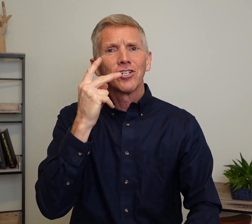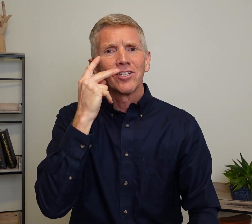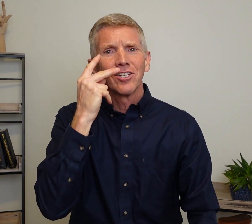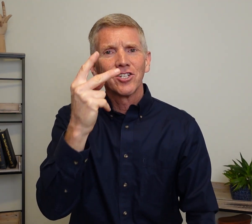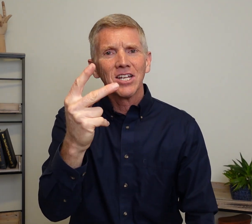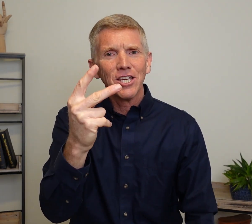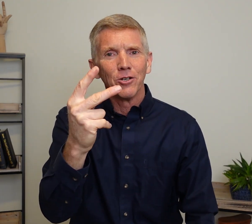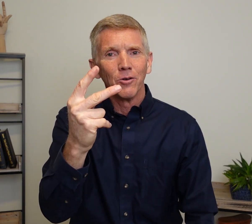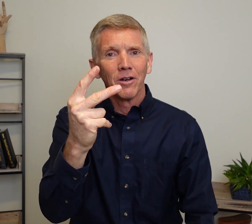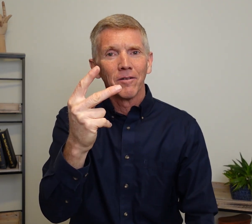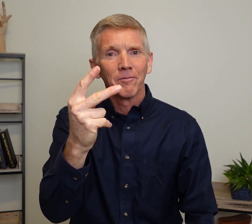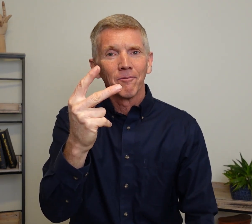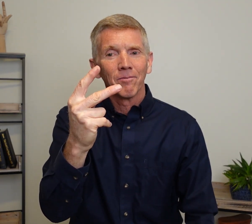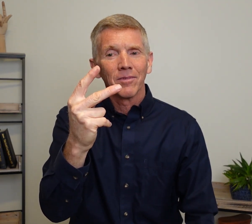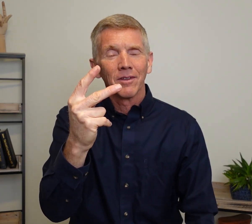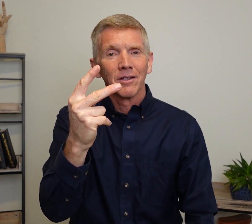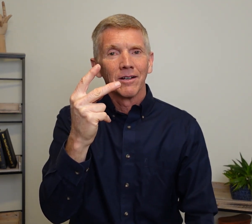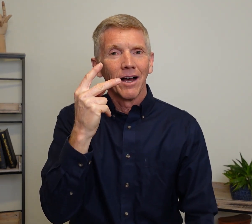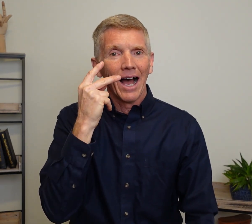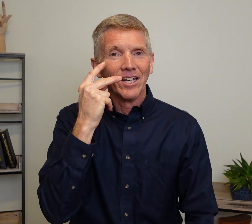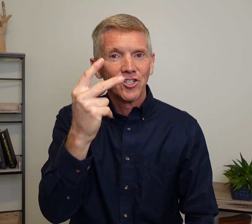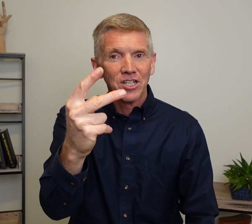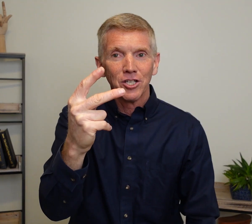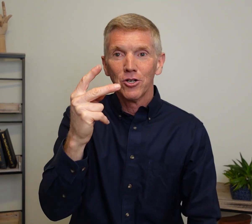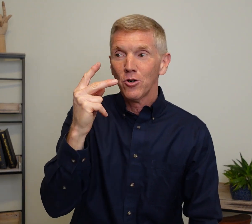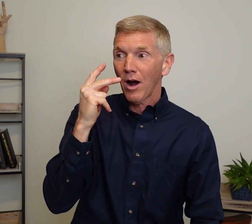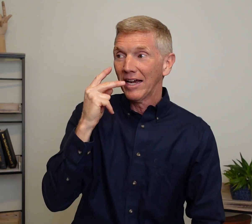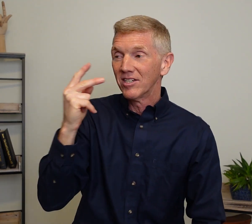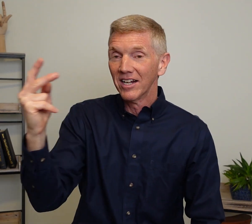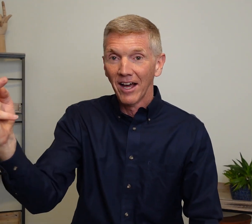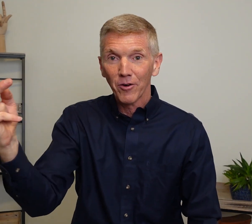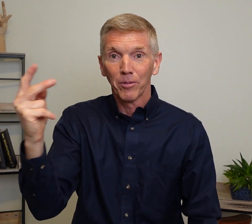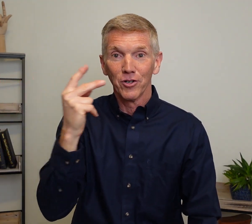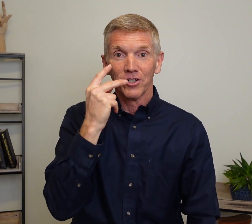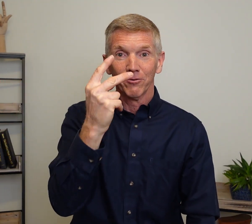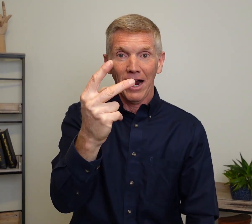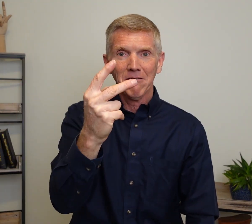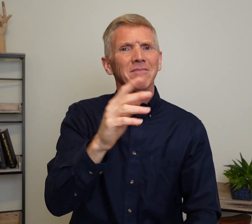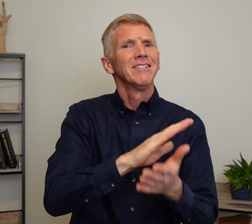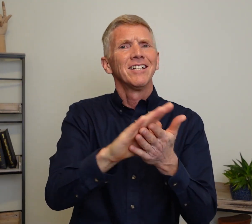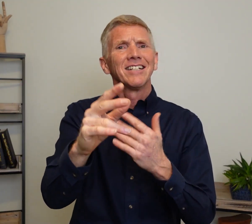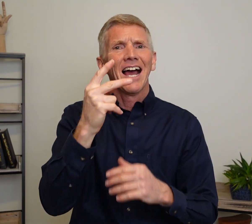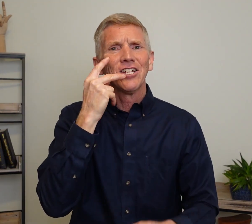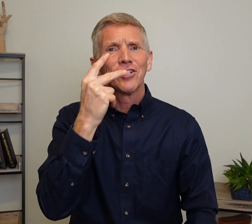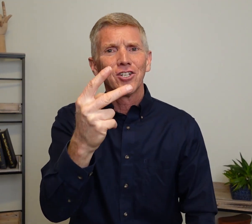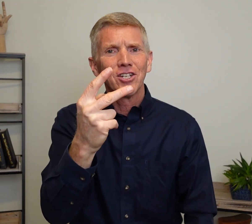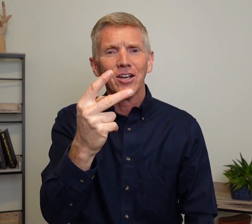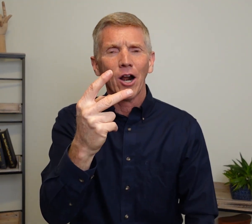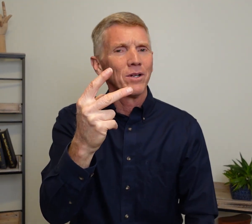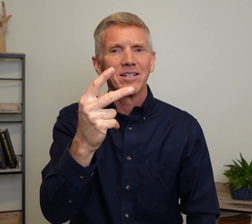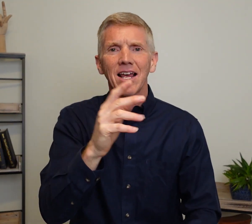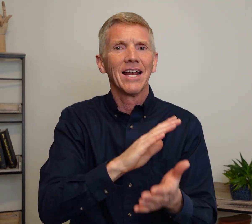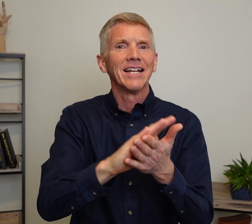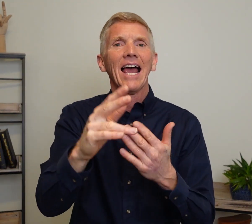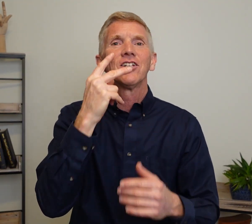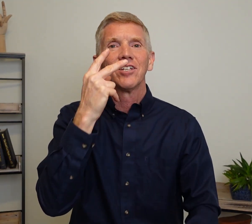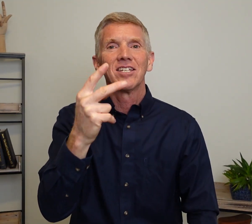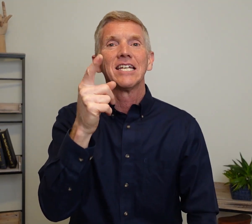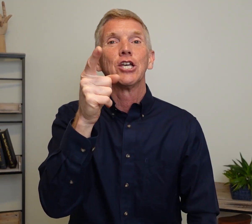to see you. I see you. I see another person, right? Nice to see. I don't need to say nice to see